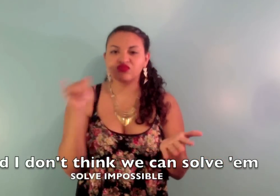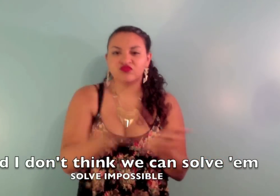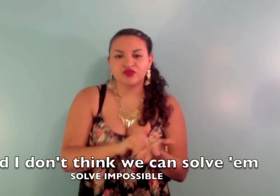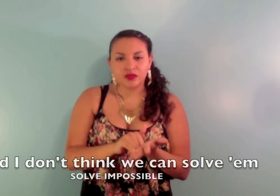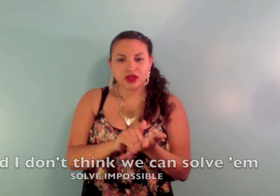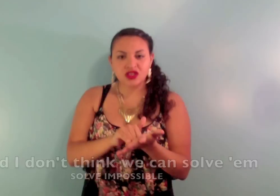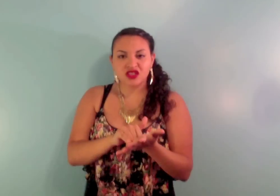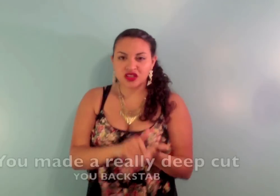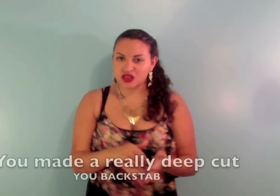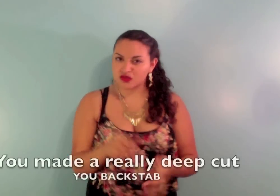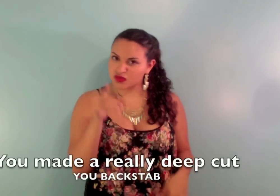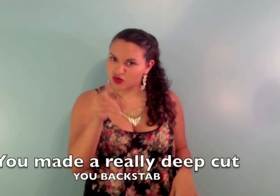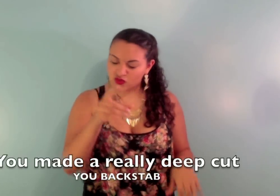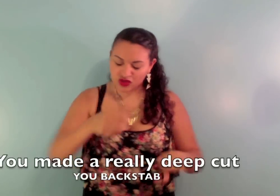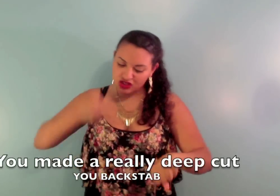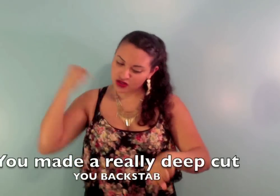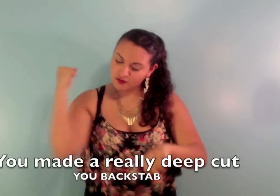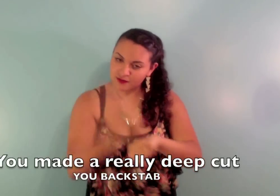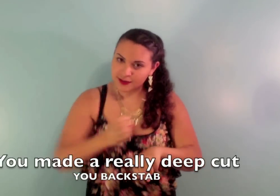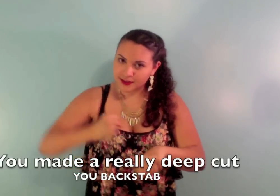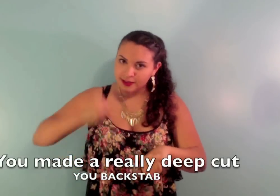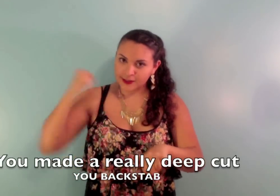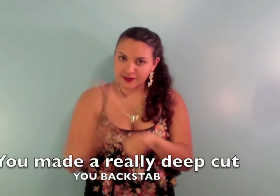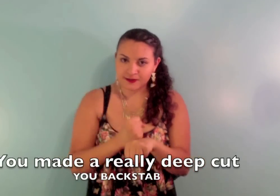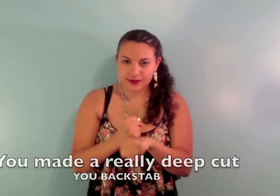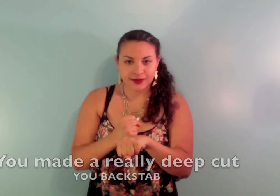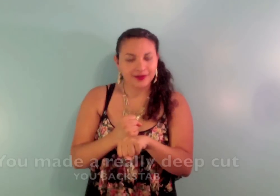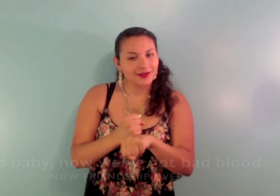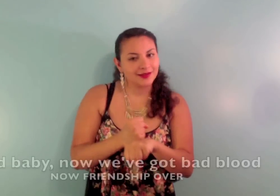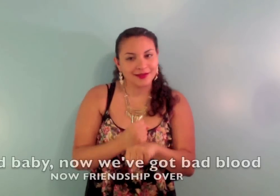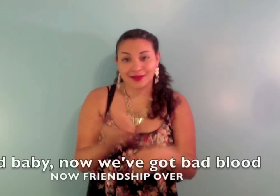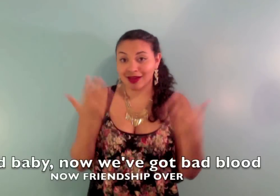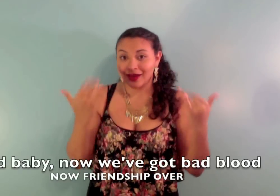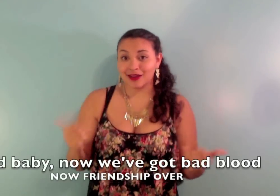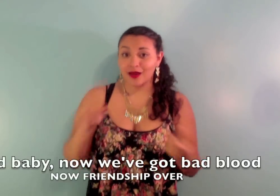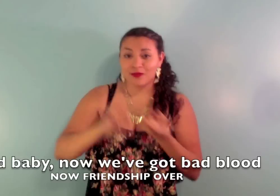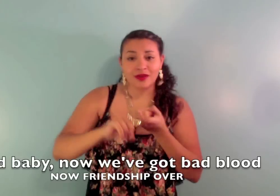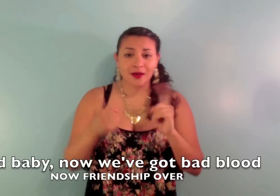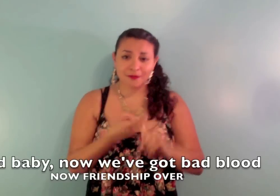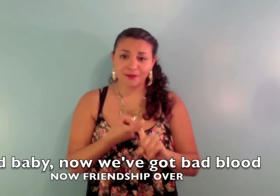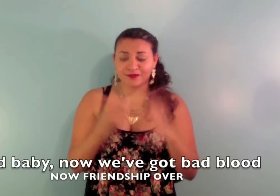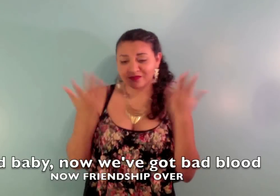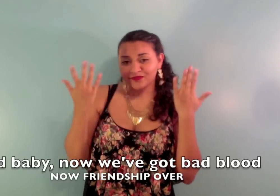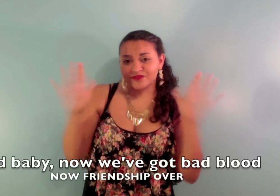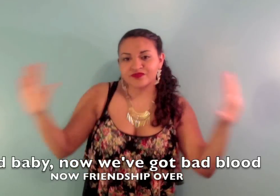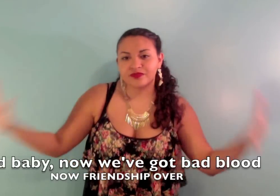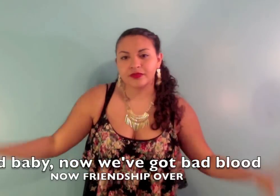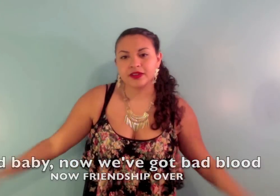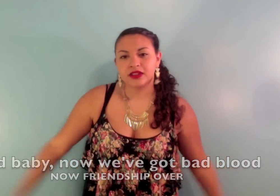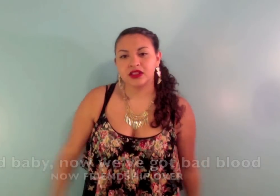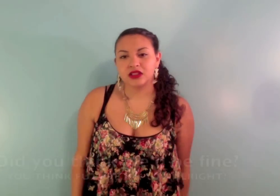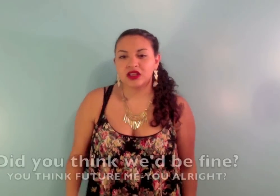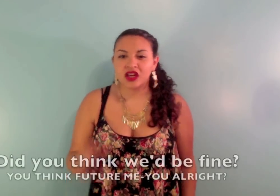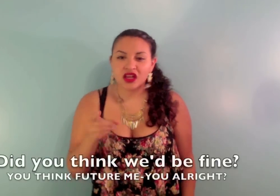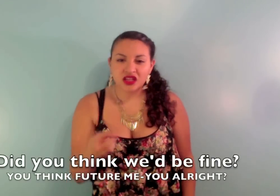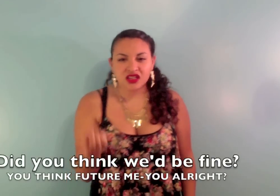them You made a really deep cut, and baby now we got bad blood Did